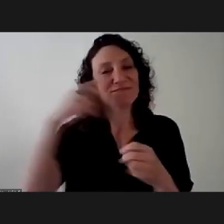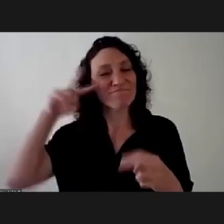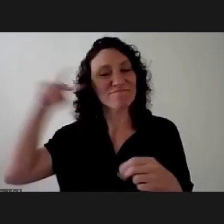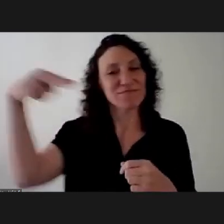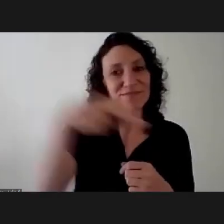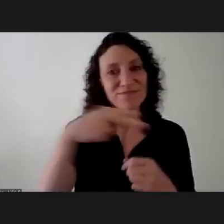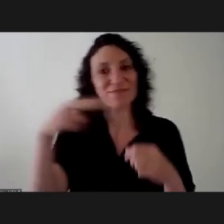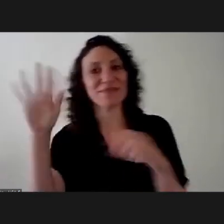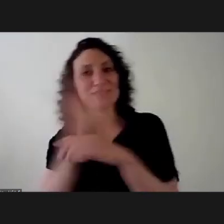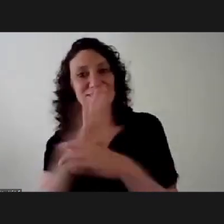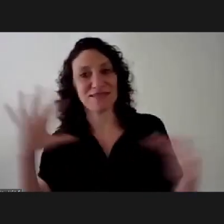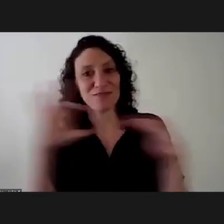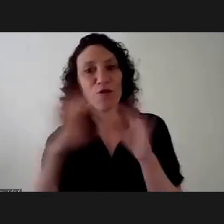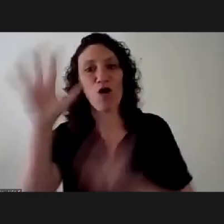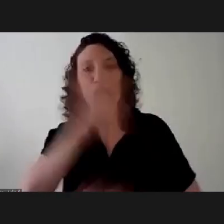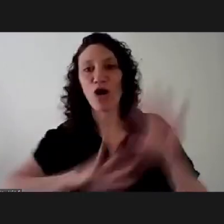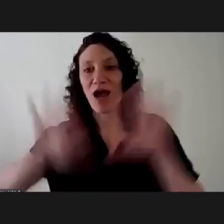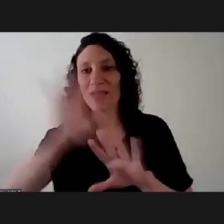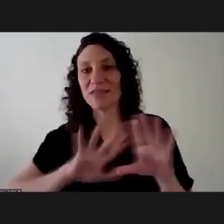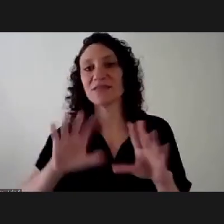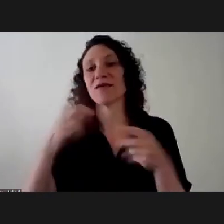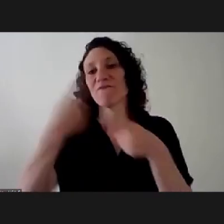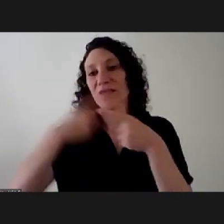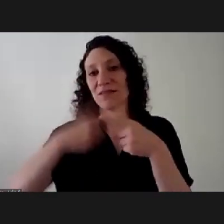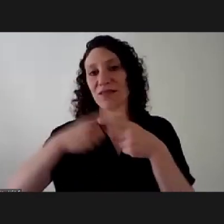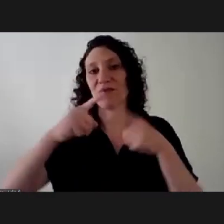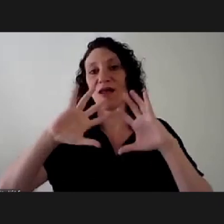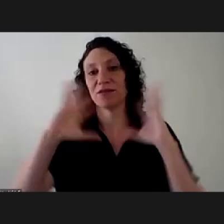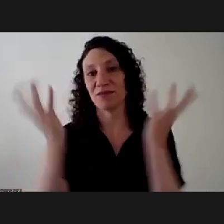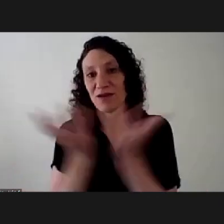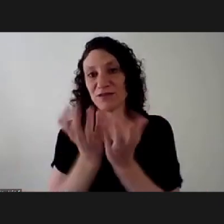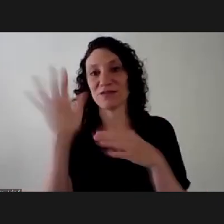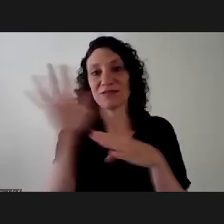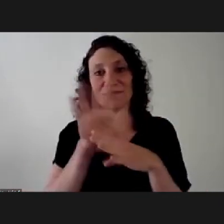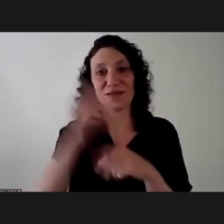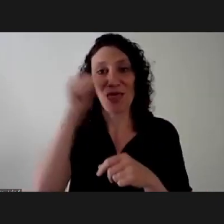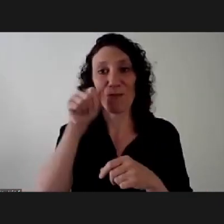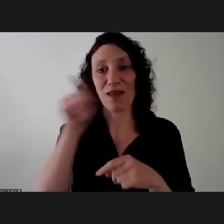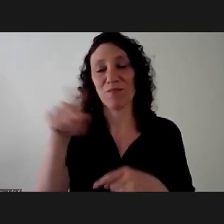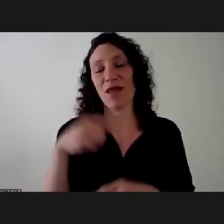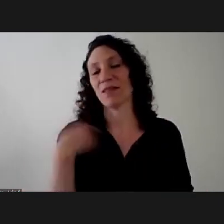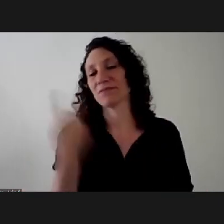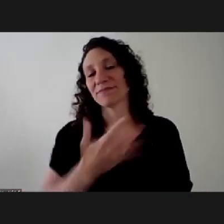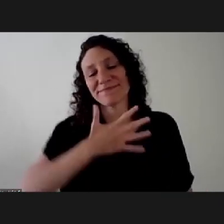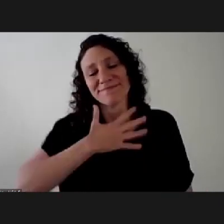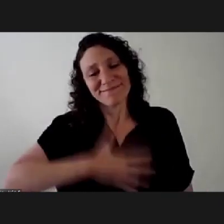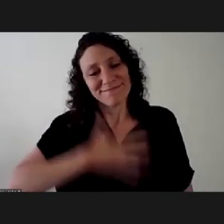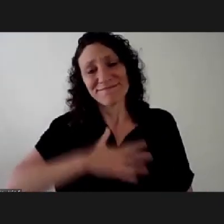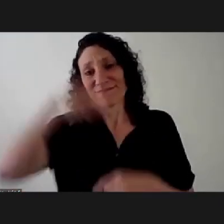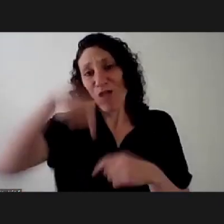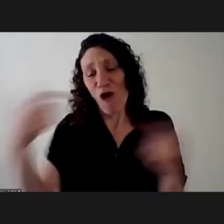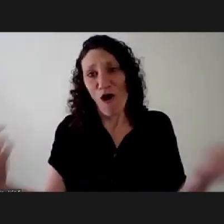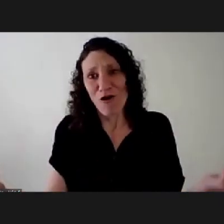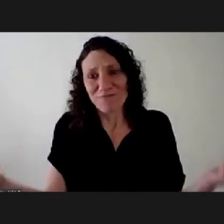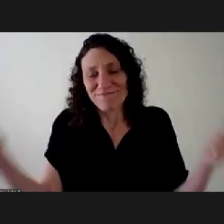organized by the Mar del Plata International Film Festival. It is a true pleasure to be meeting